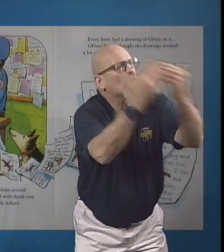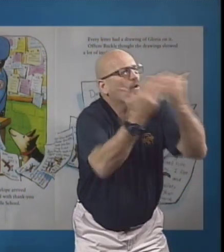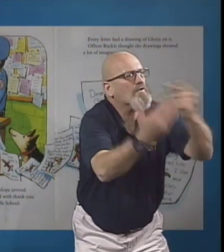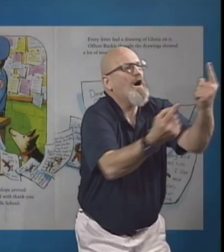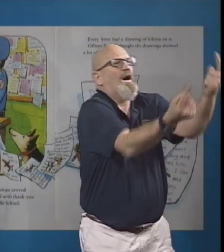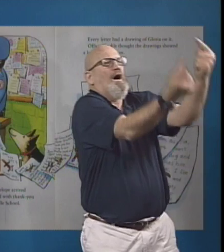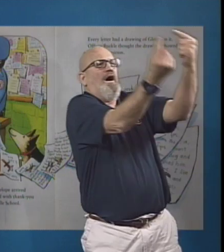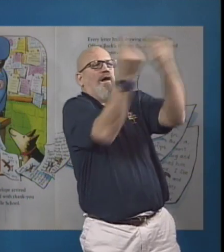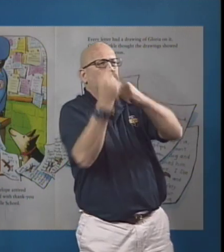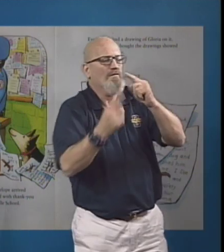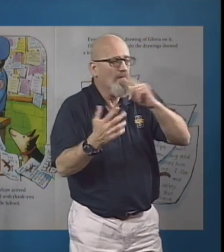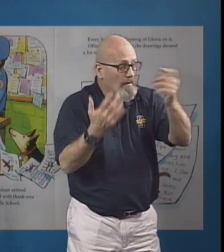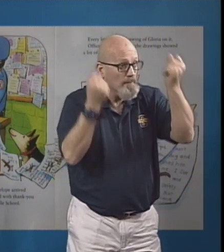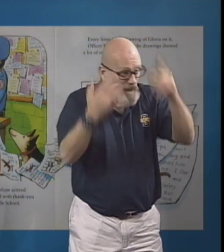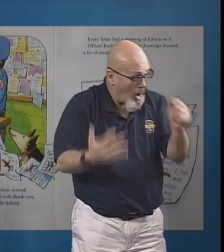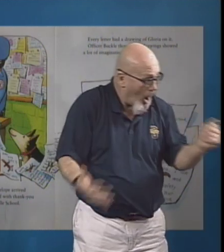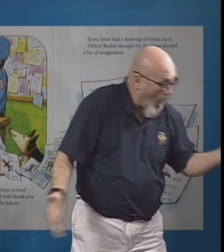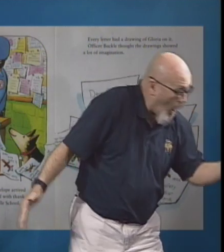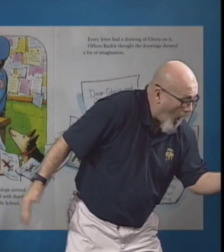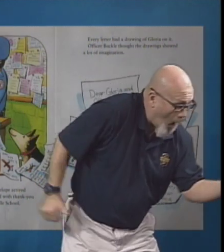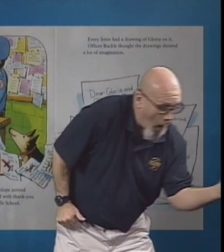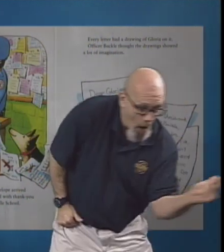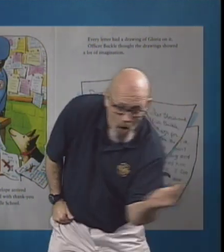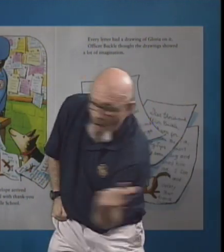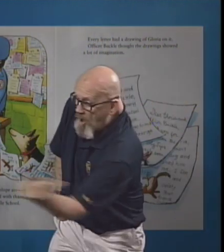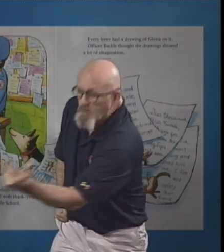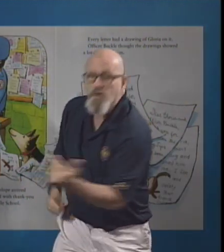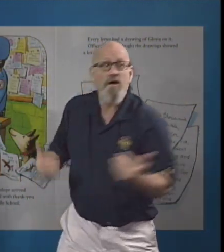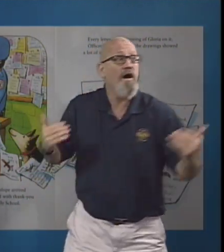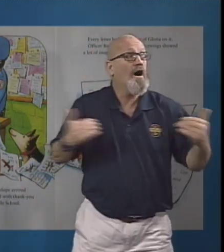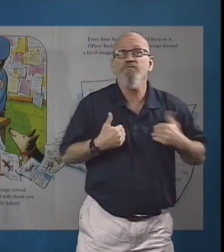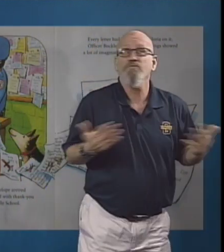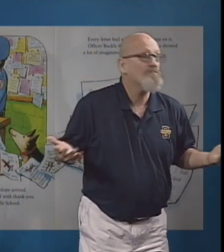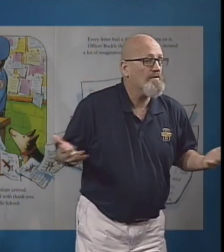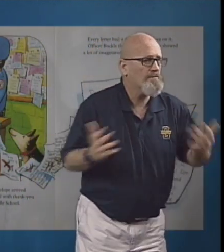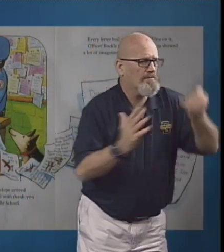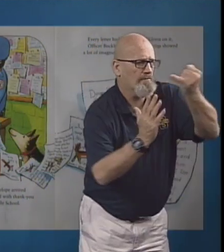It was stuffed with thank you letters from the students at Knappville School.